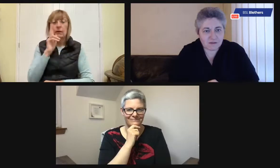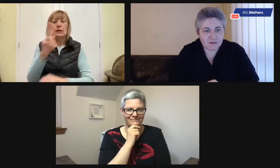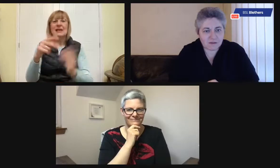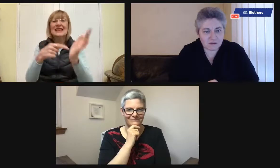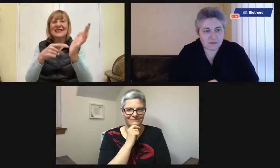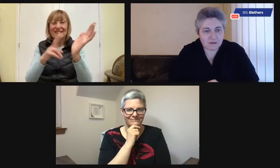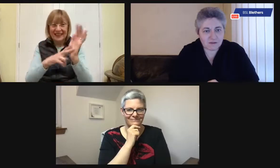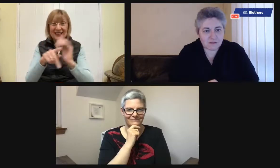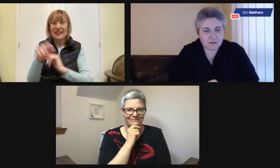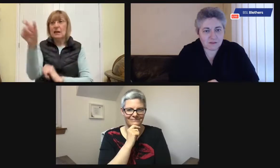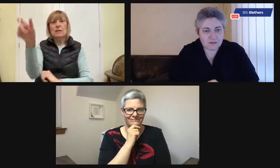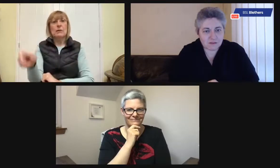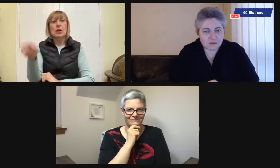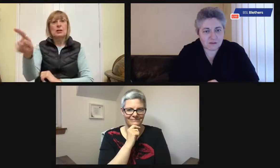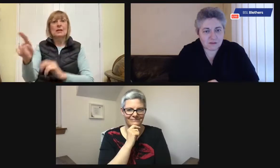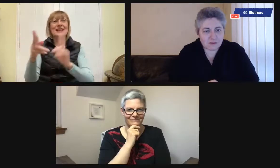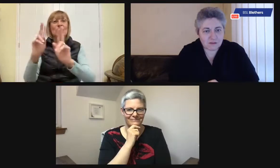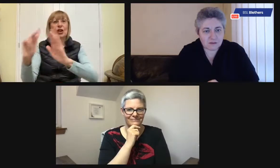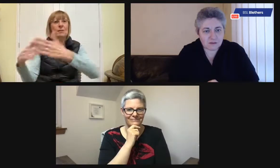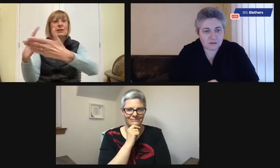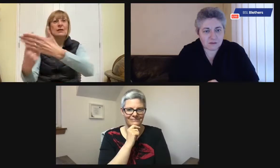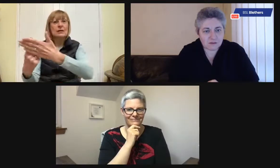and our deaf family, we used to, you know, FaceTime with her.